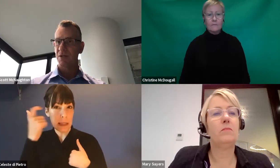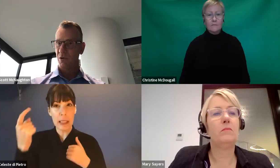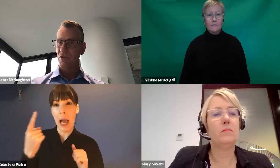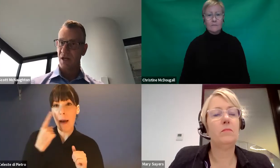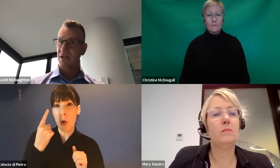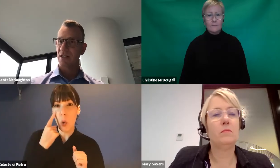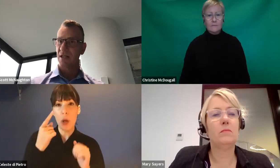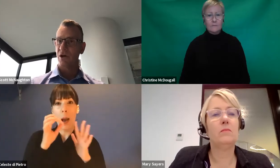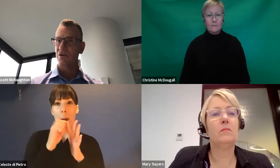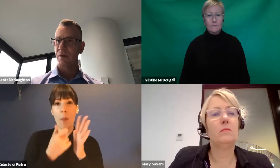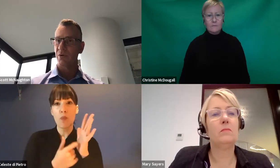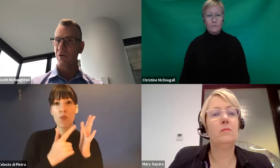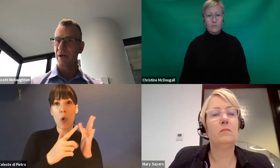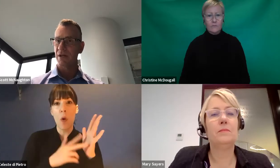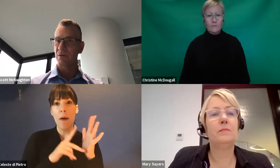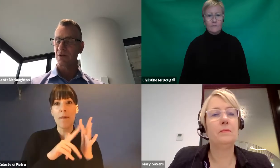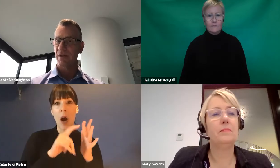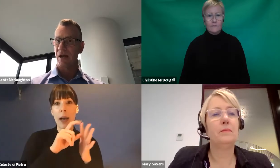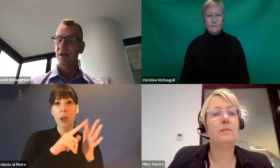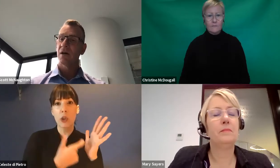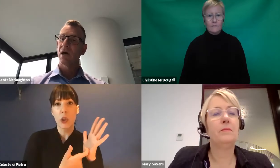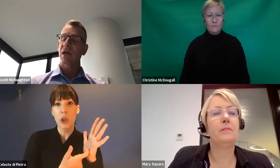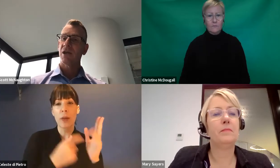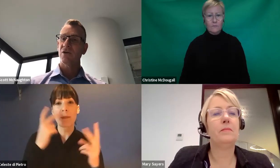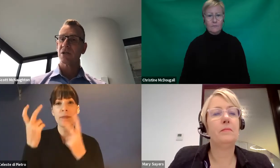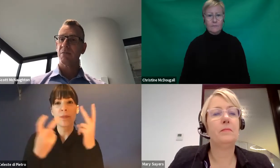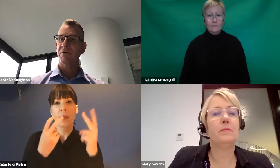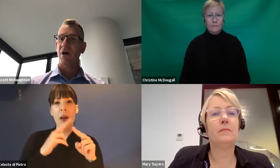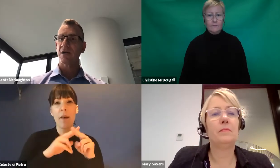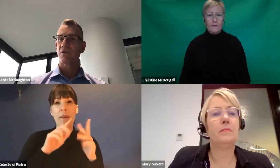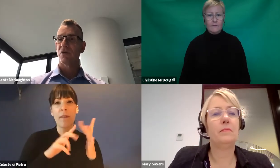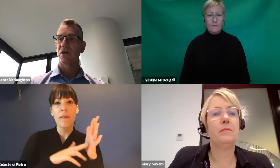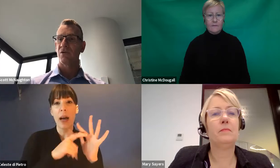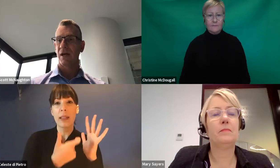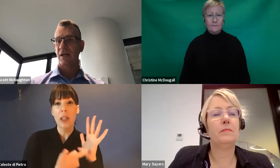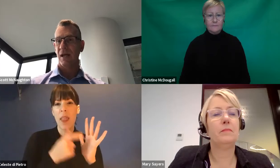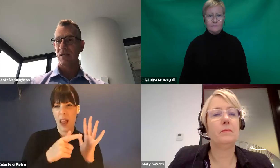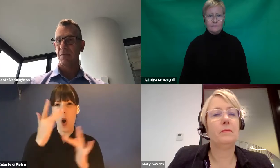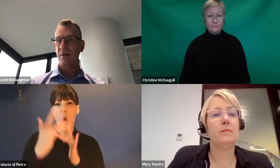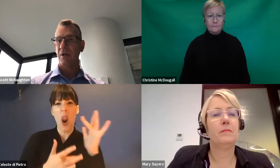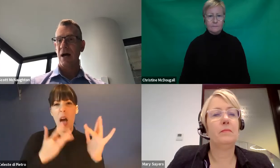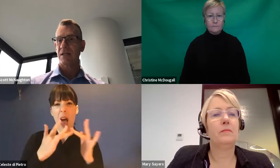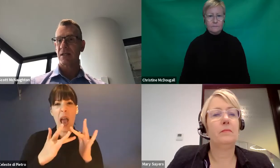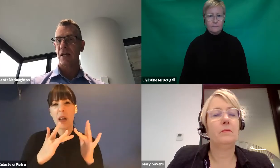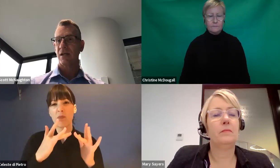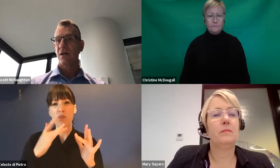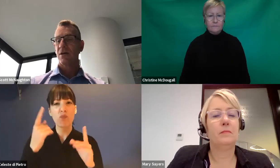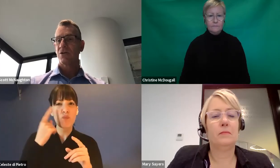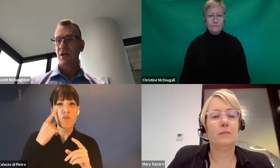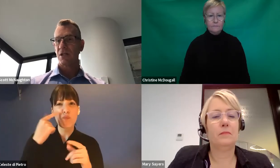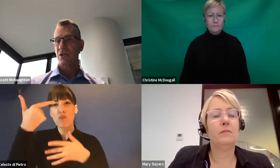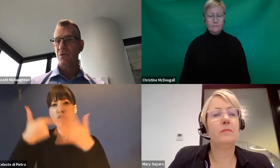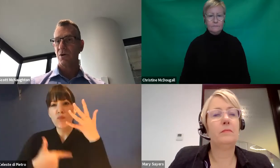employment supports and you can see the local employers who are doing that. They're usually providers who are really good at connecting people, understanding